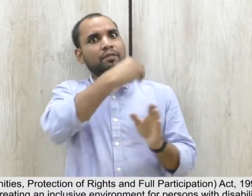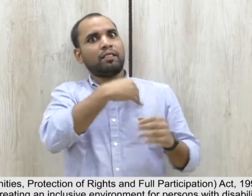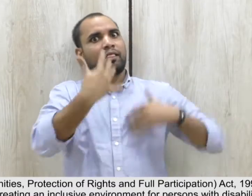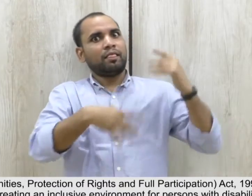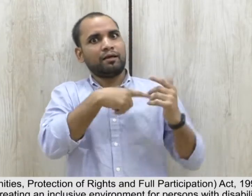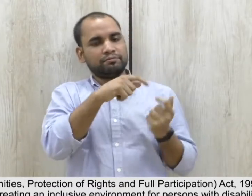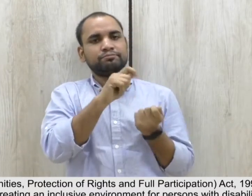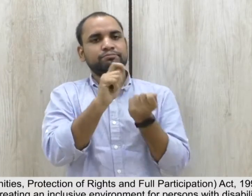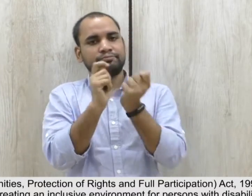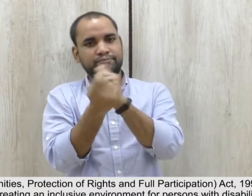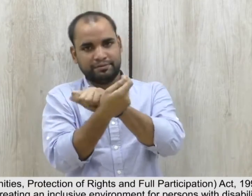15. 15.